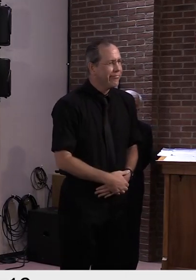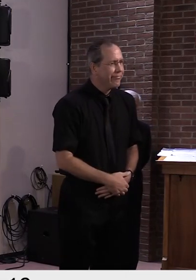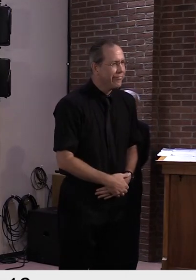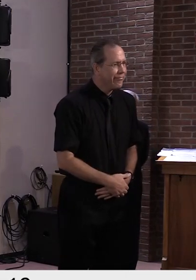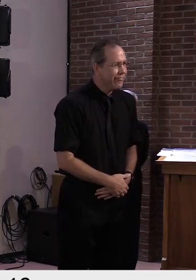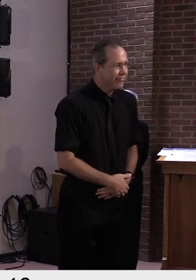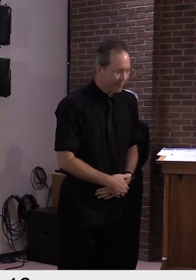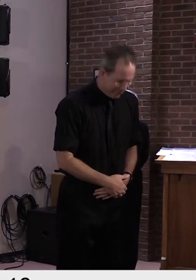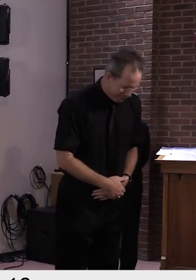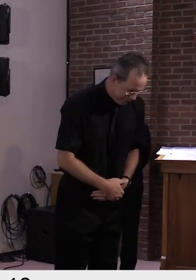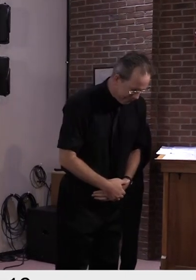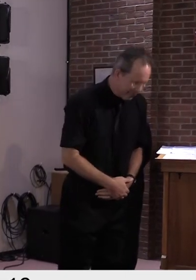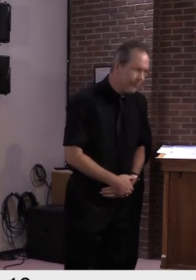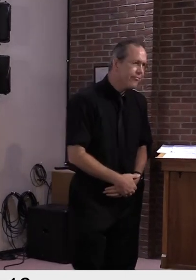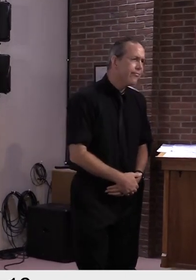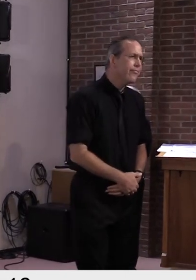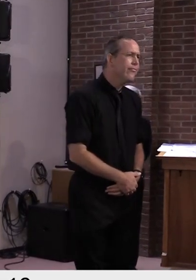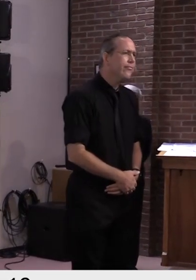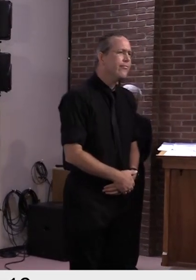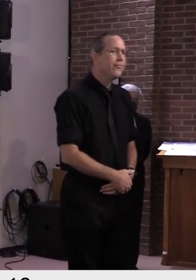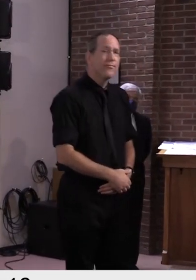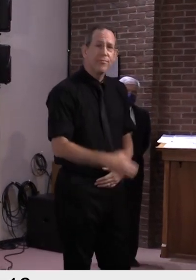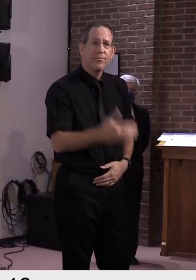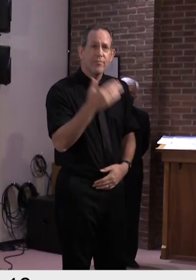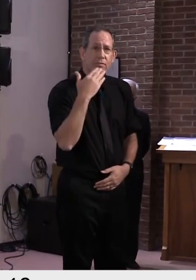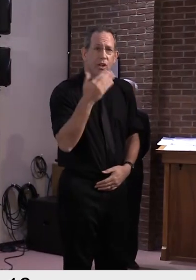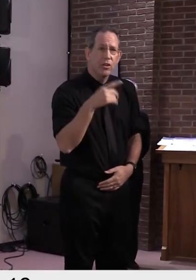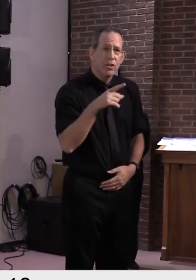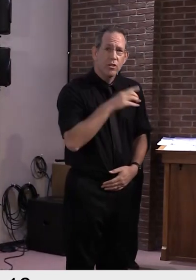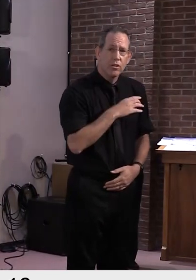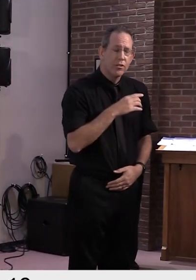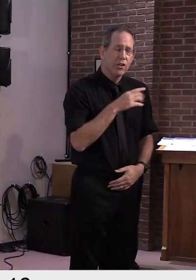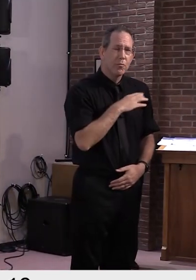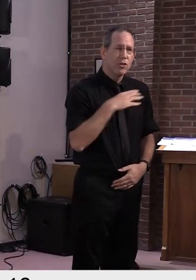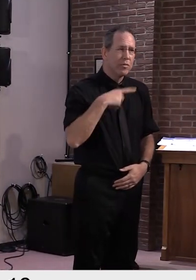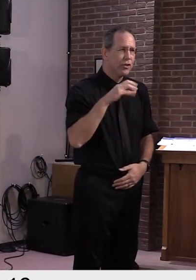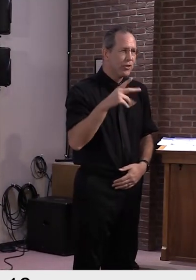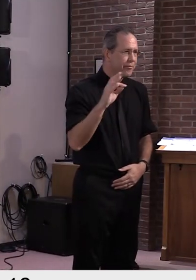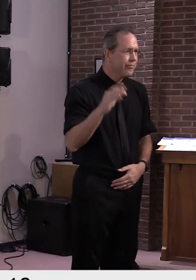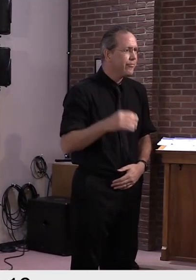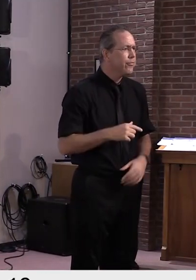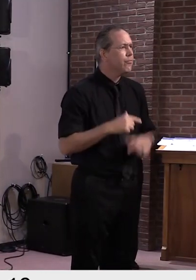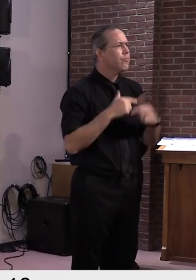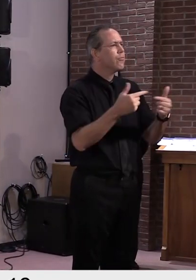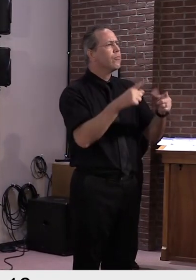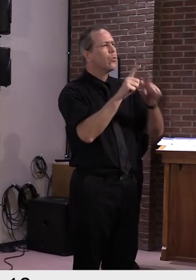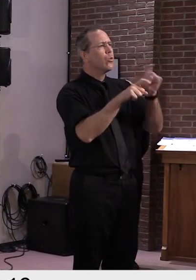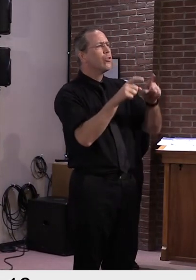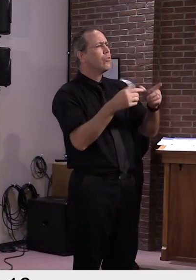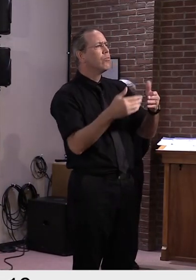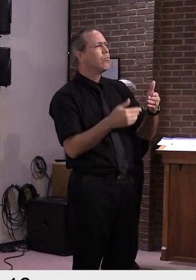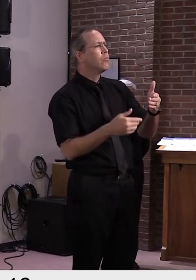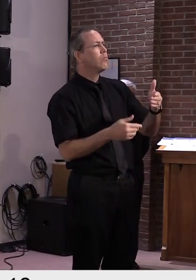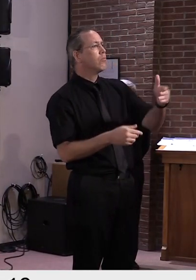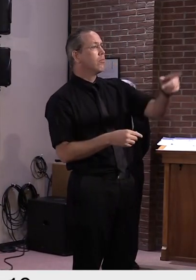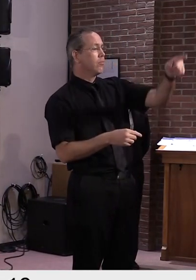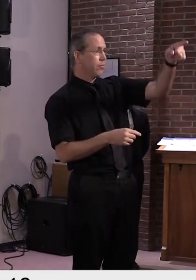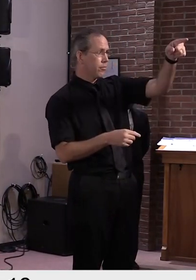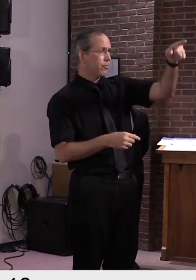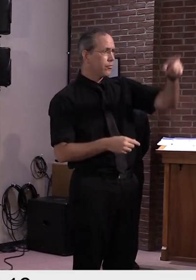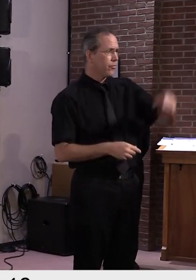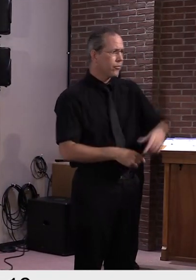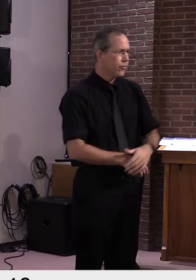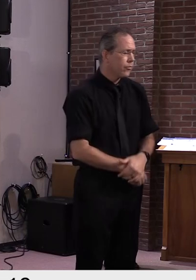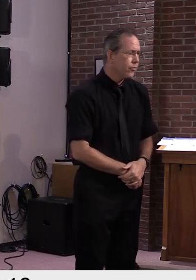Thank you, Commissioner Pichak. With that, we'll open it up to questions. We'll start with Calvin. Thank you, Governor.